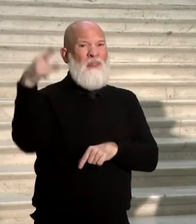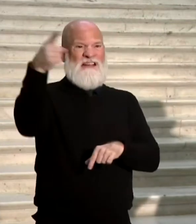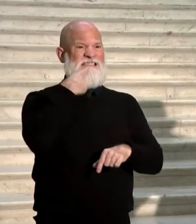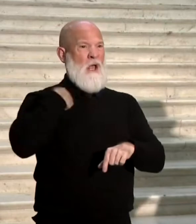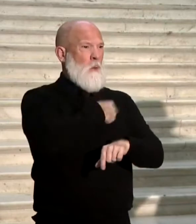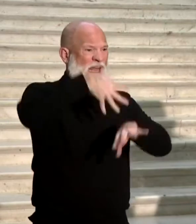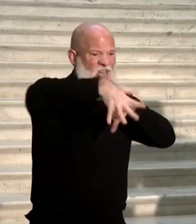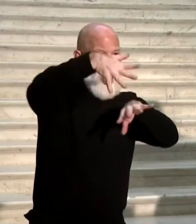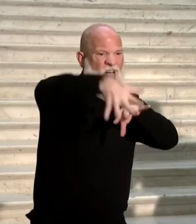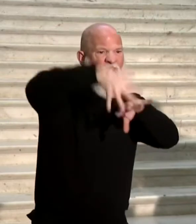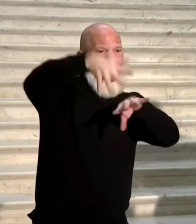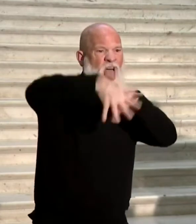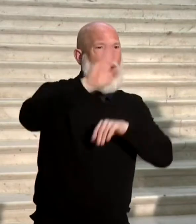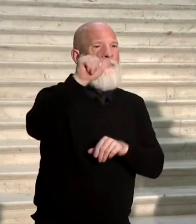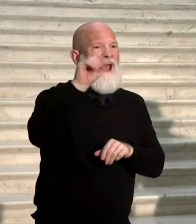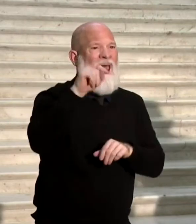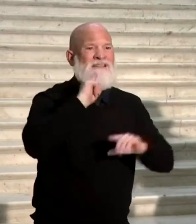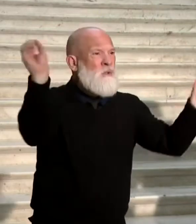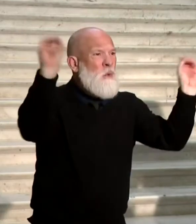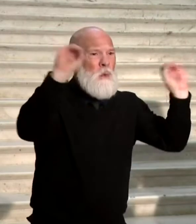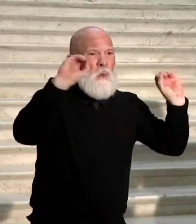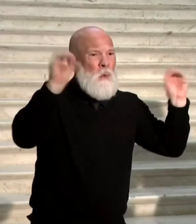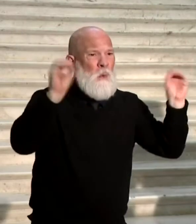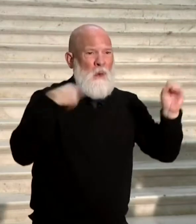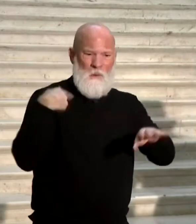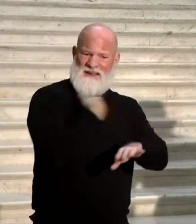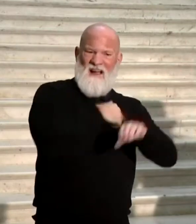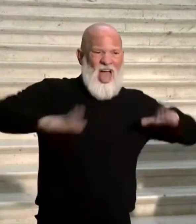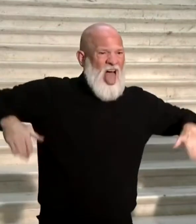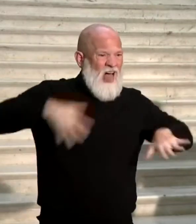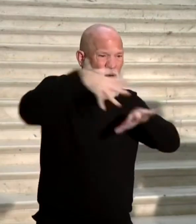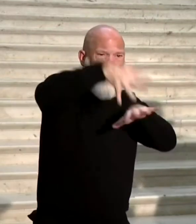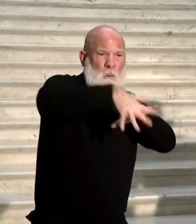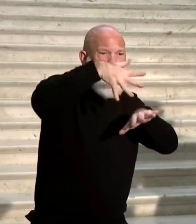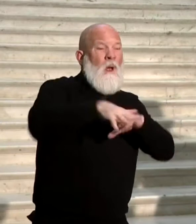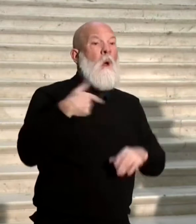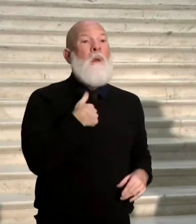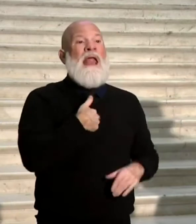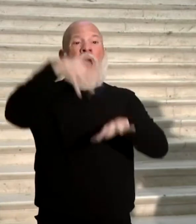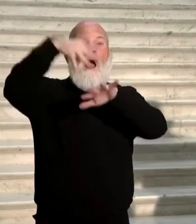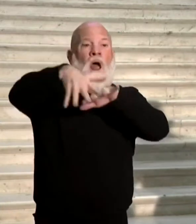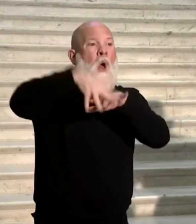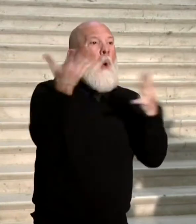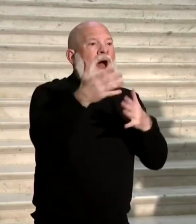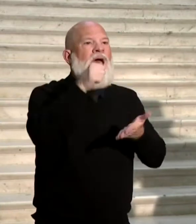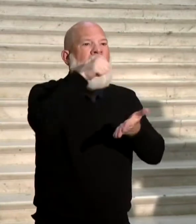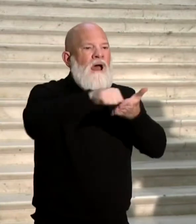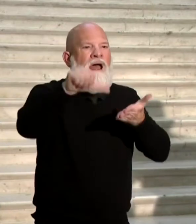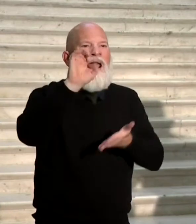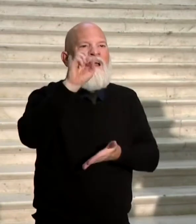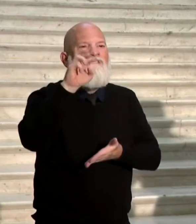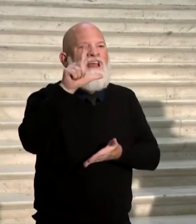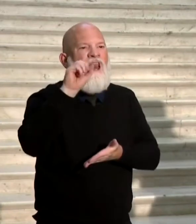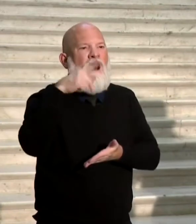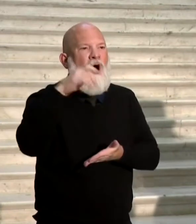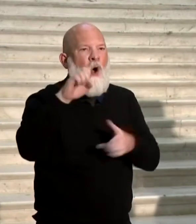There's shredding of envelopes that were the non-used ones, or there's also shredding of the secrecy envelopes that came